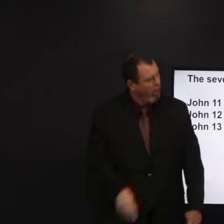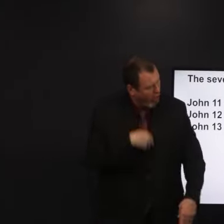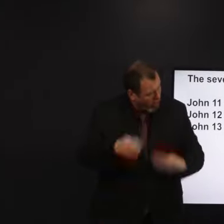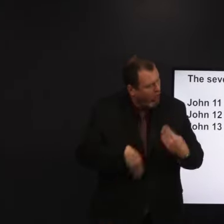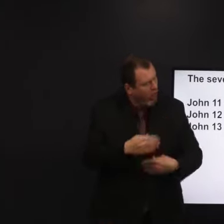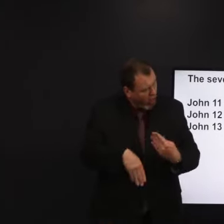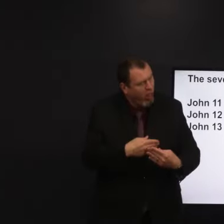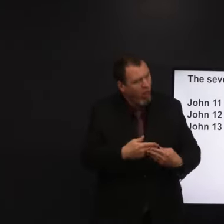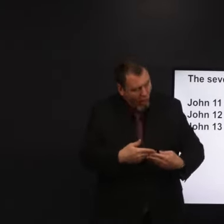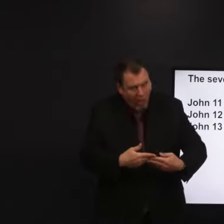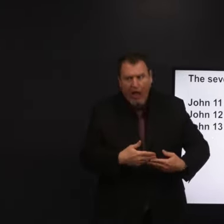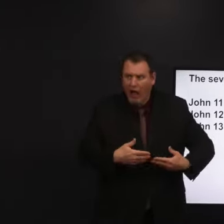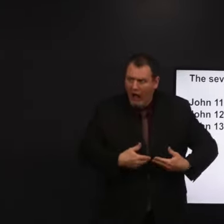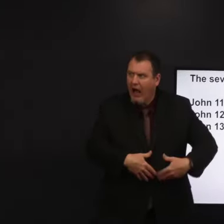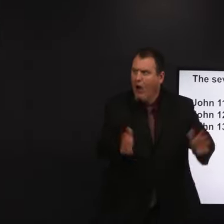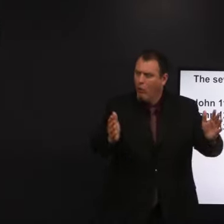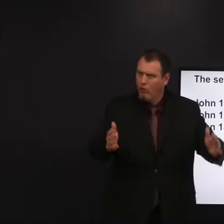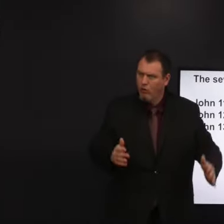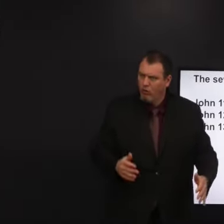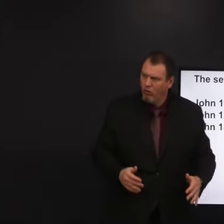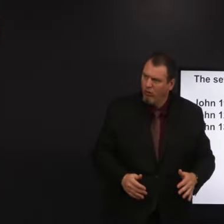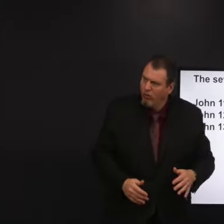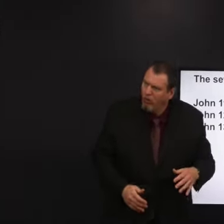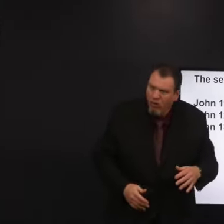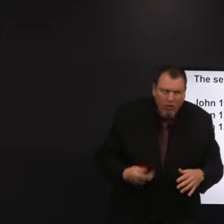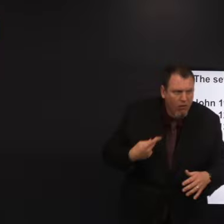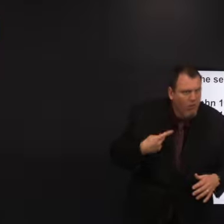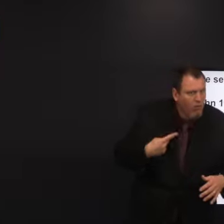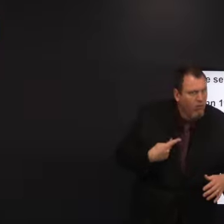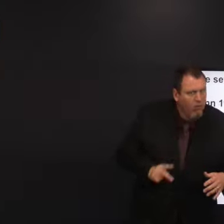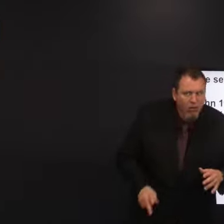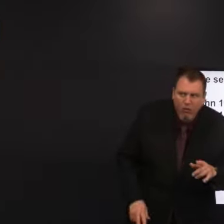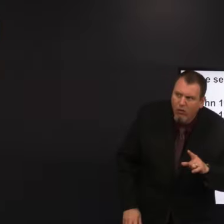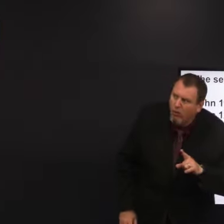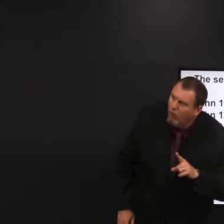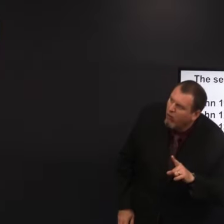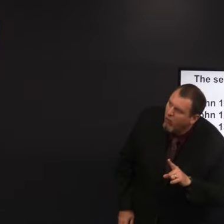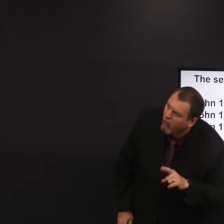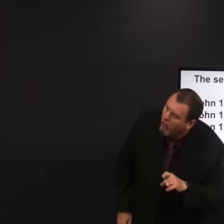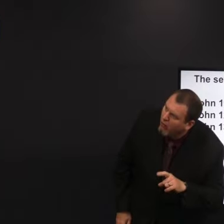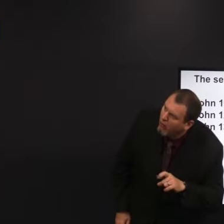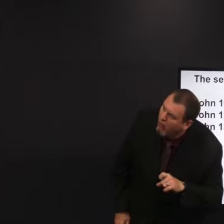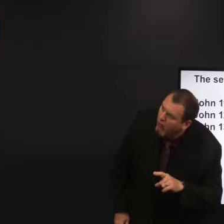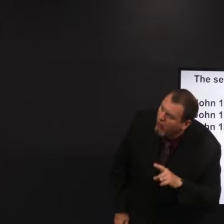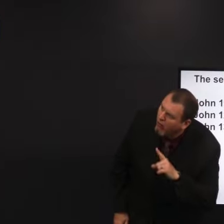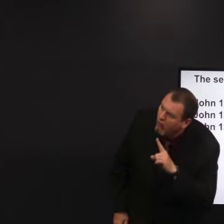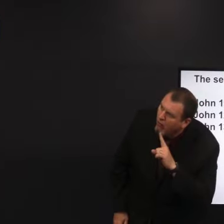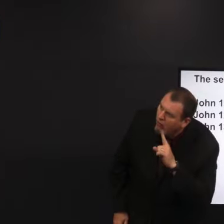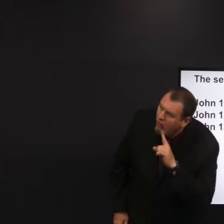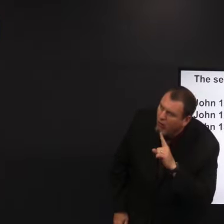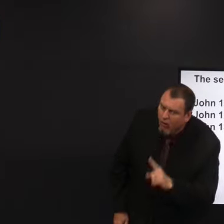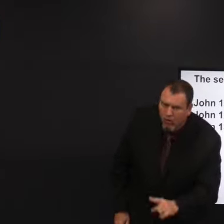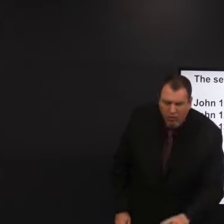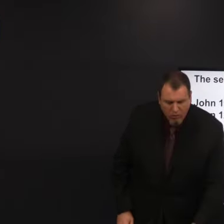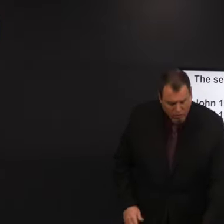out of that tomb wrapped in grave clothes. And the Pharisees said, really?